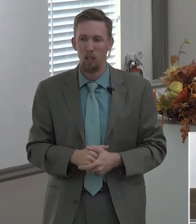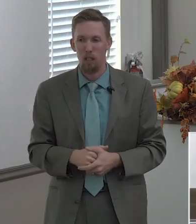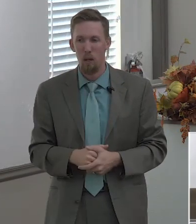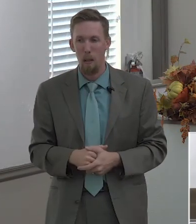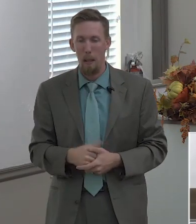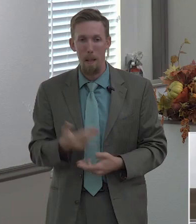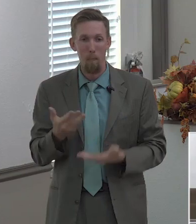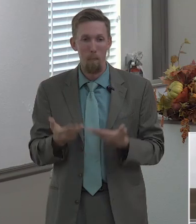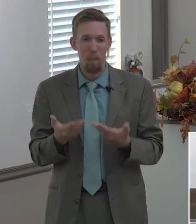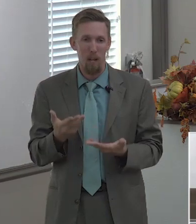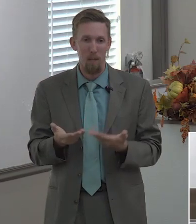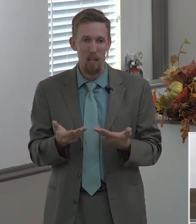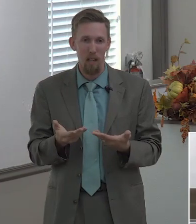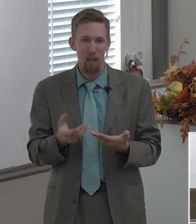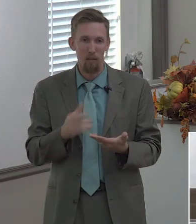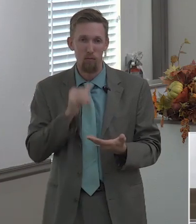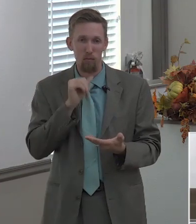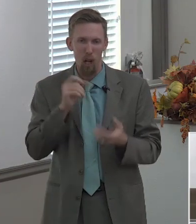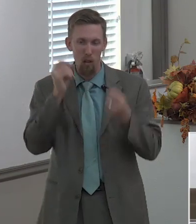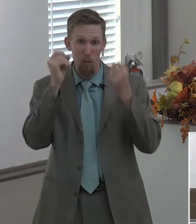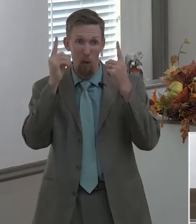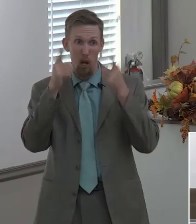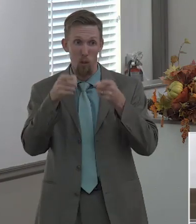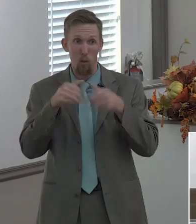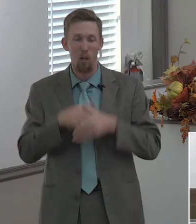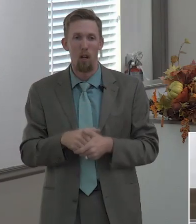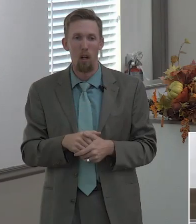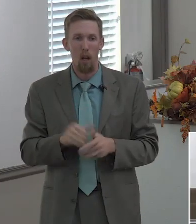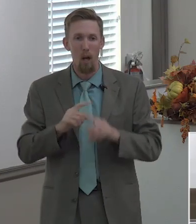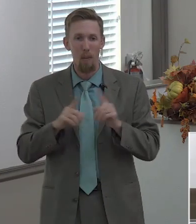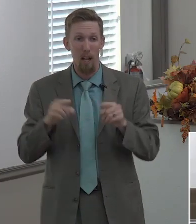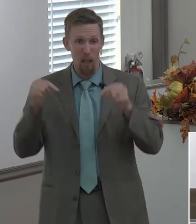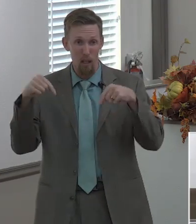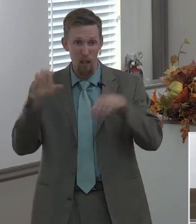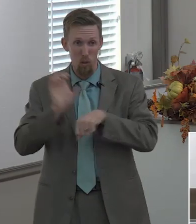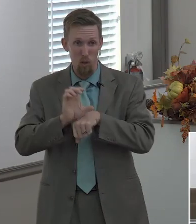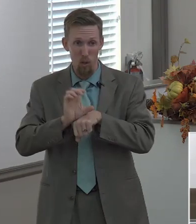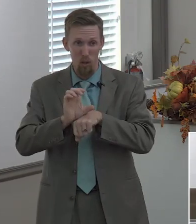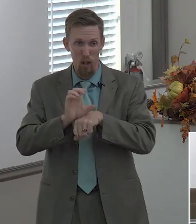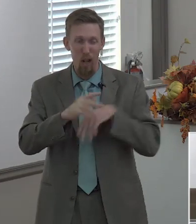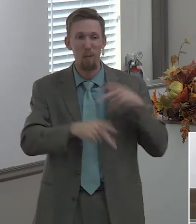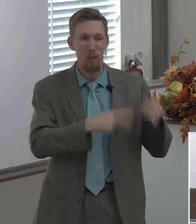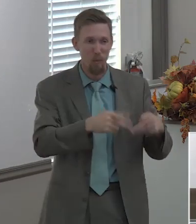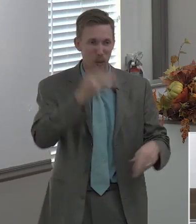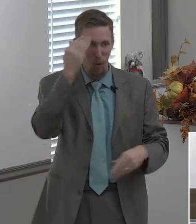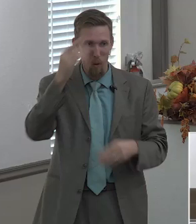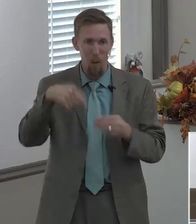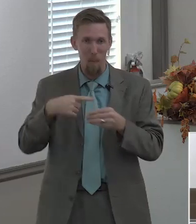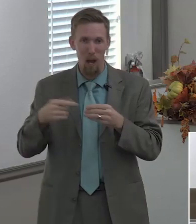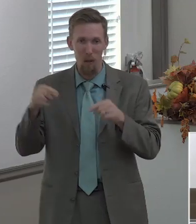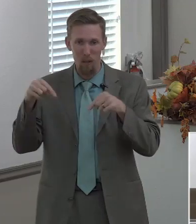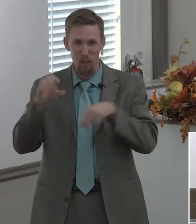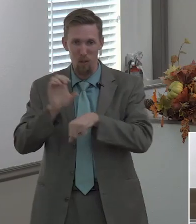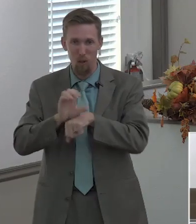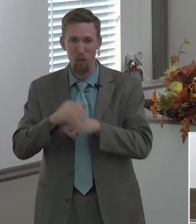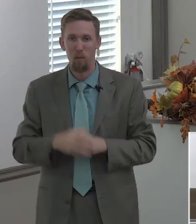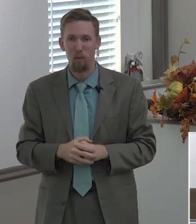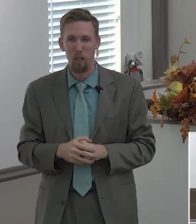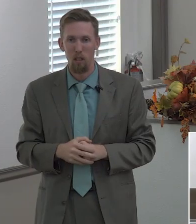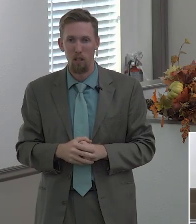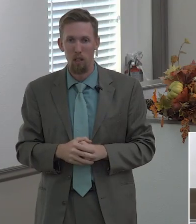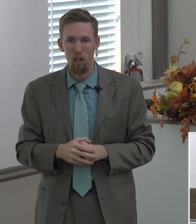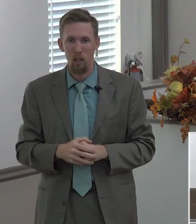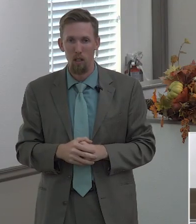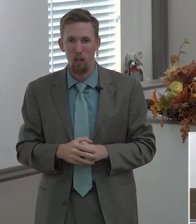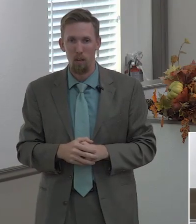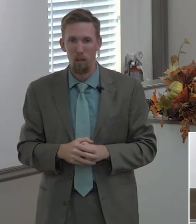i guess you wouldn't be surprised if i told you that elmwood baptist church is known for some things it's known for its